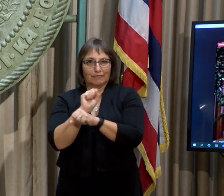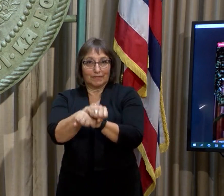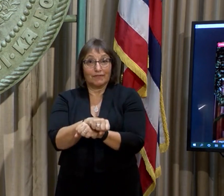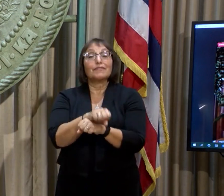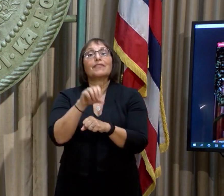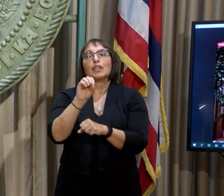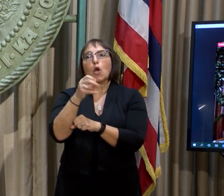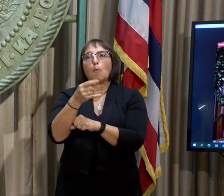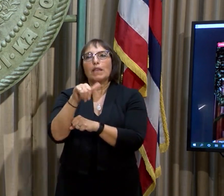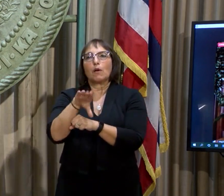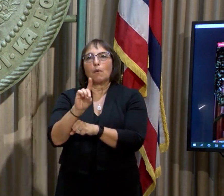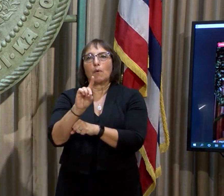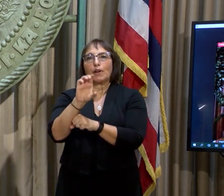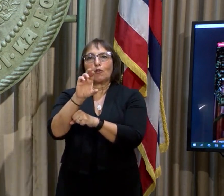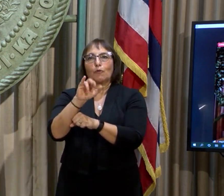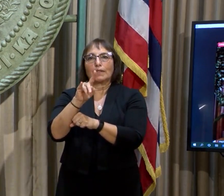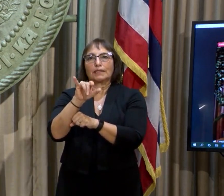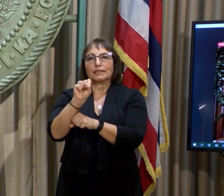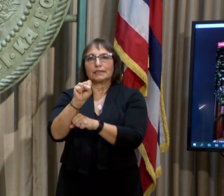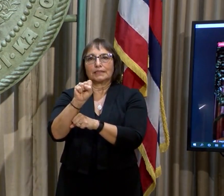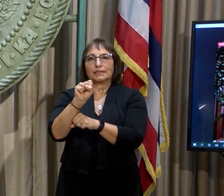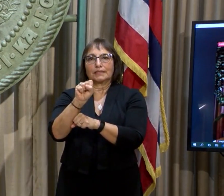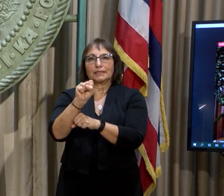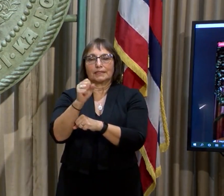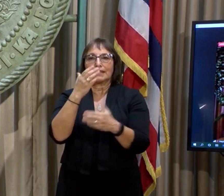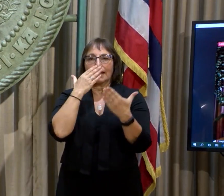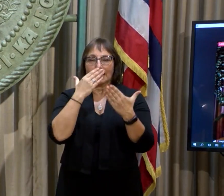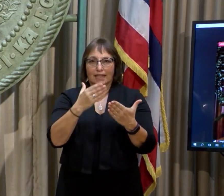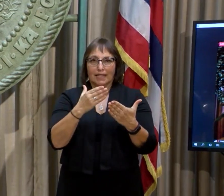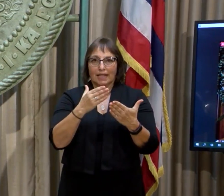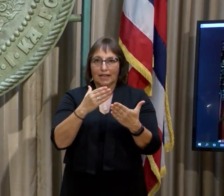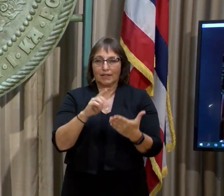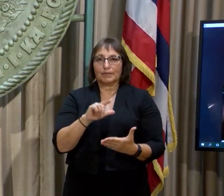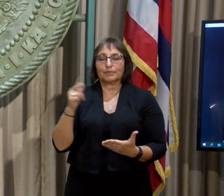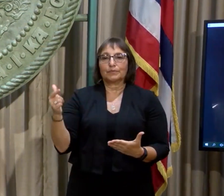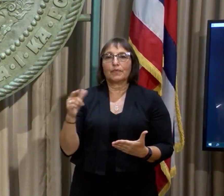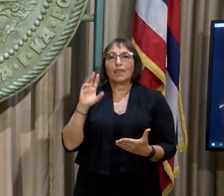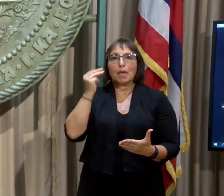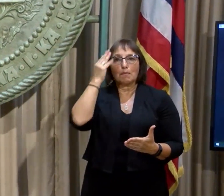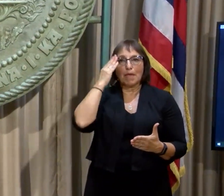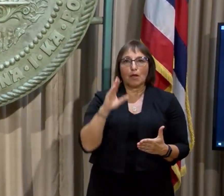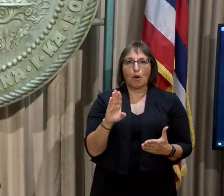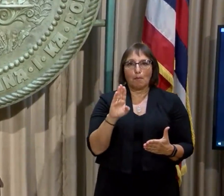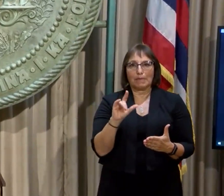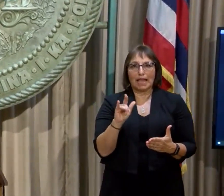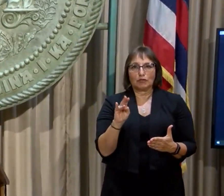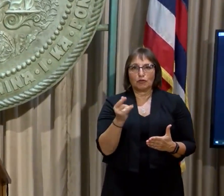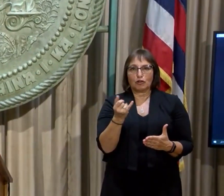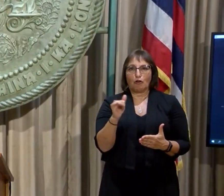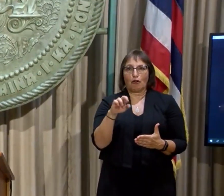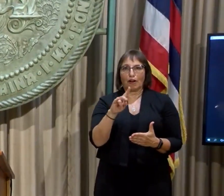Thank you. Thank you, Governor. Our next speaker will be Mayor Rick Blanchiardi. Thank you.